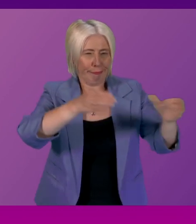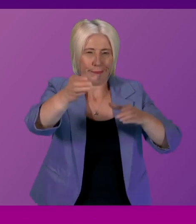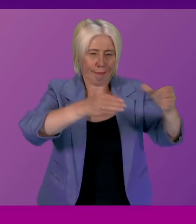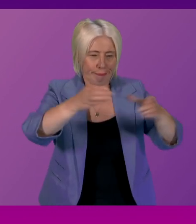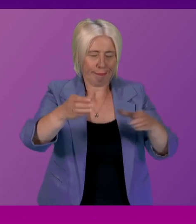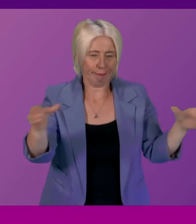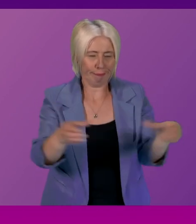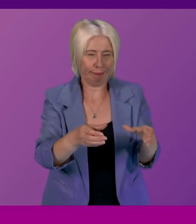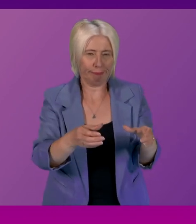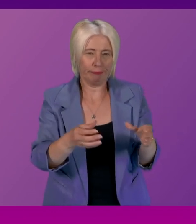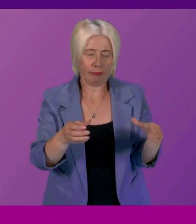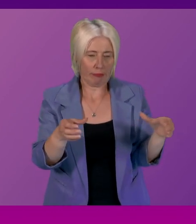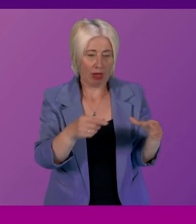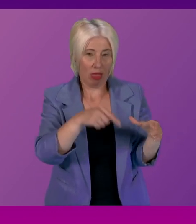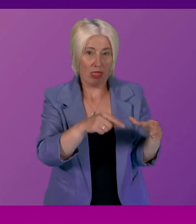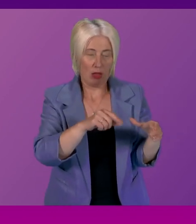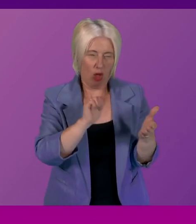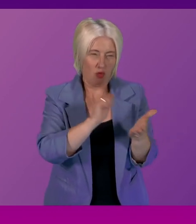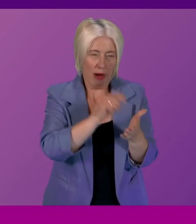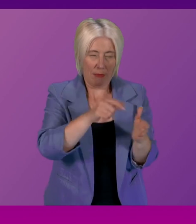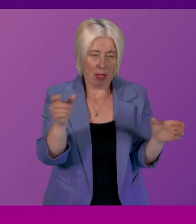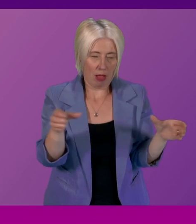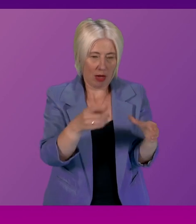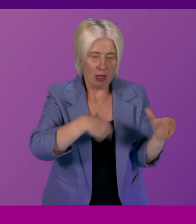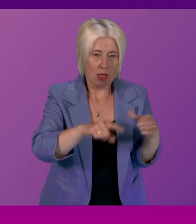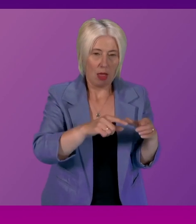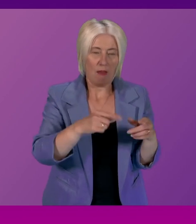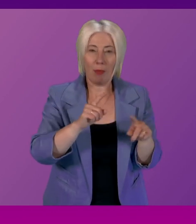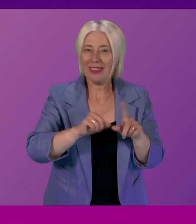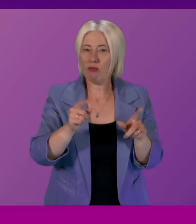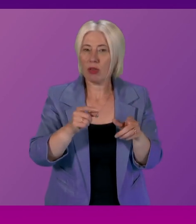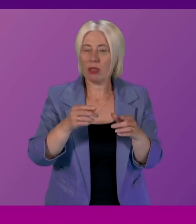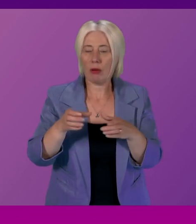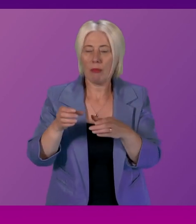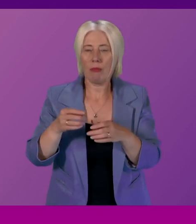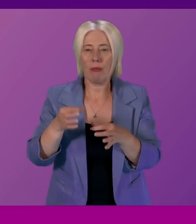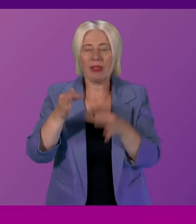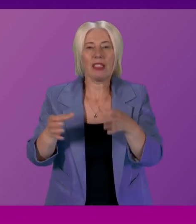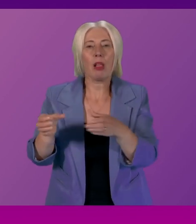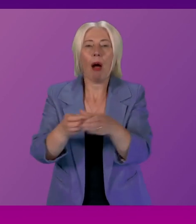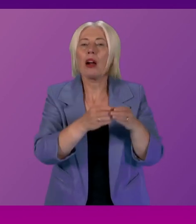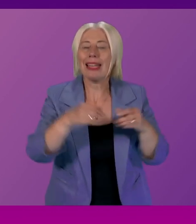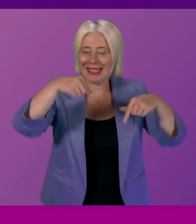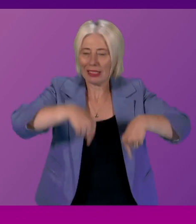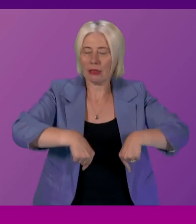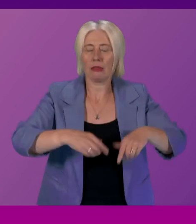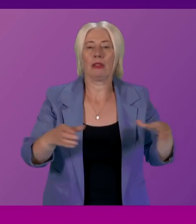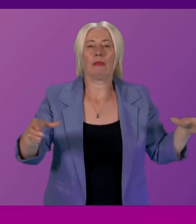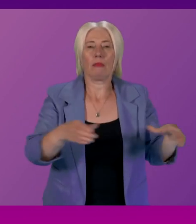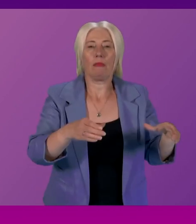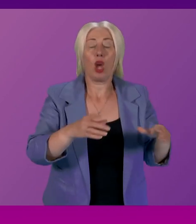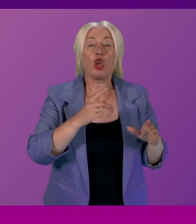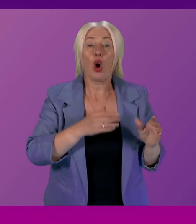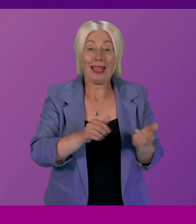and officials around that table cross government focus on not just keeping the promise but delivering